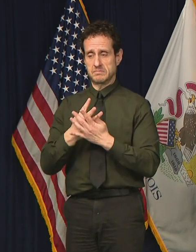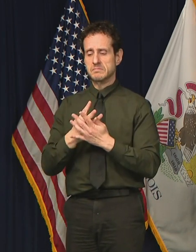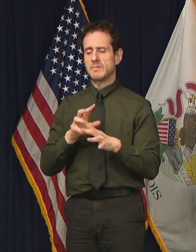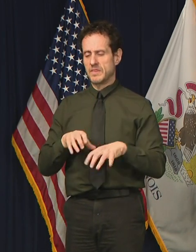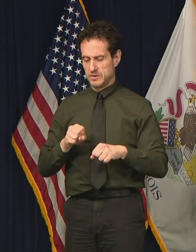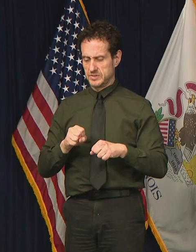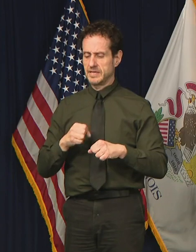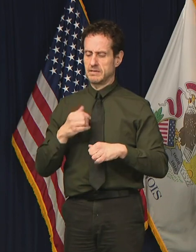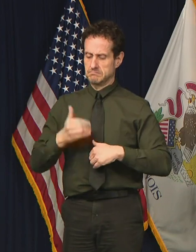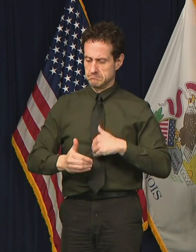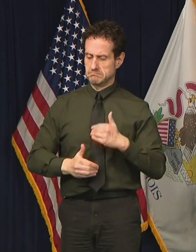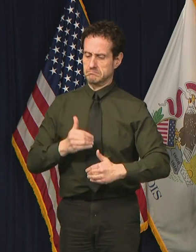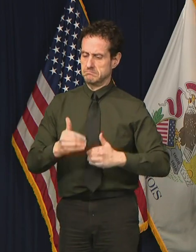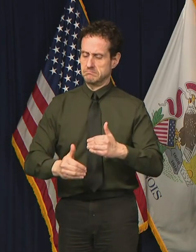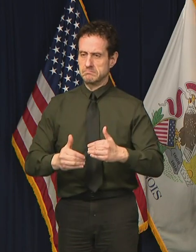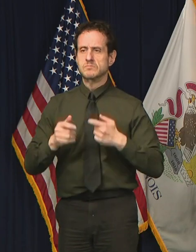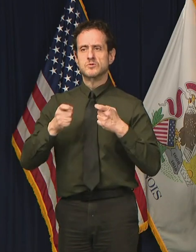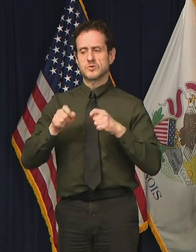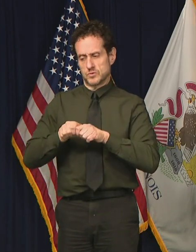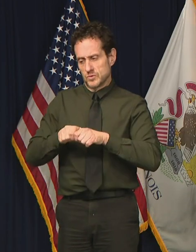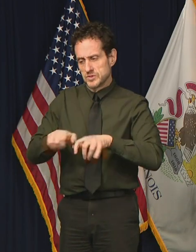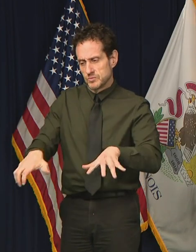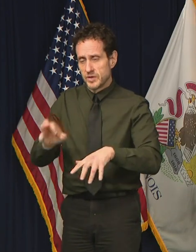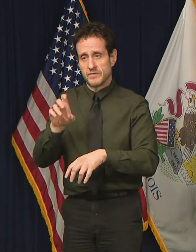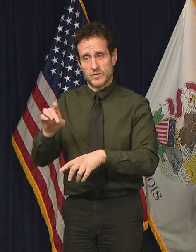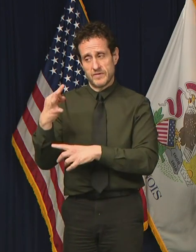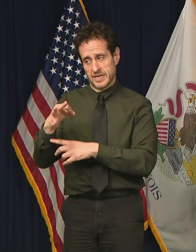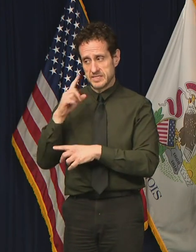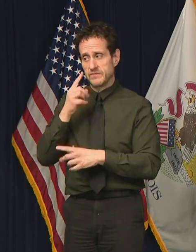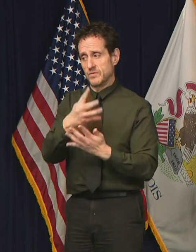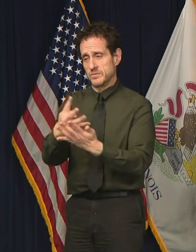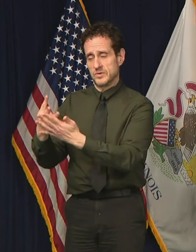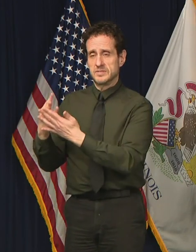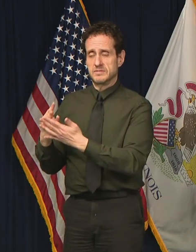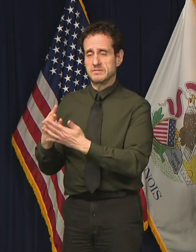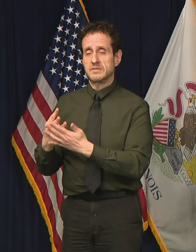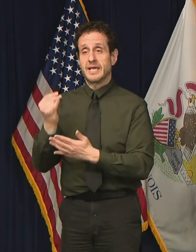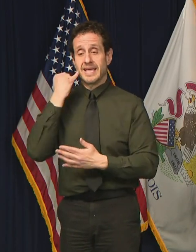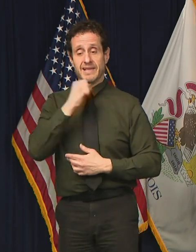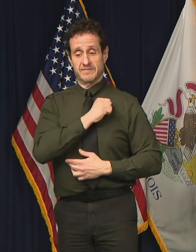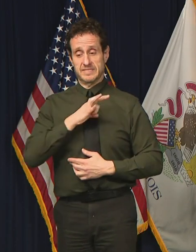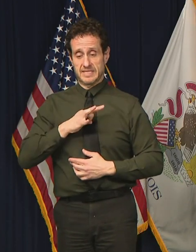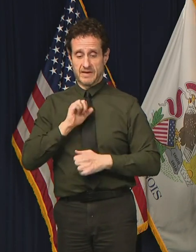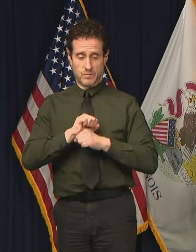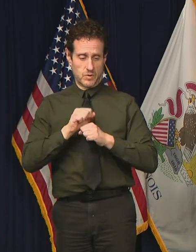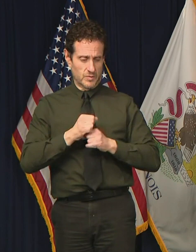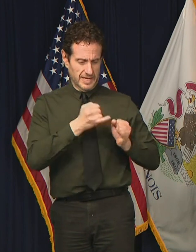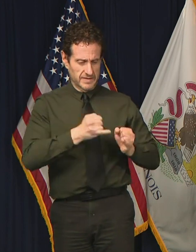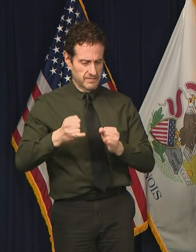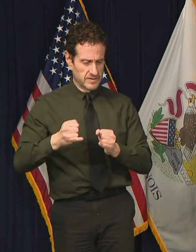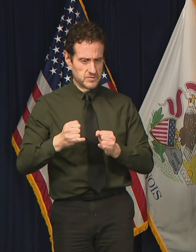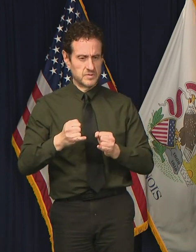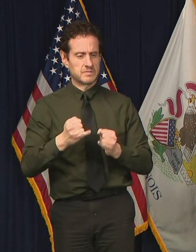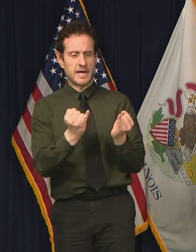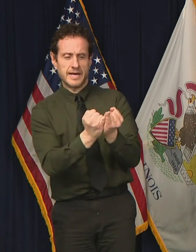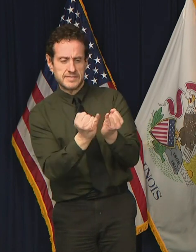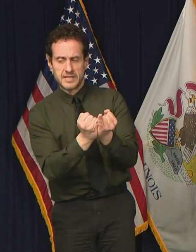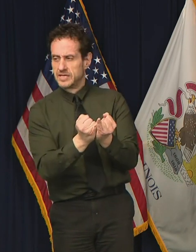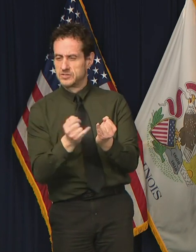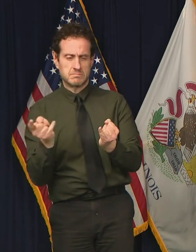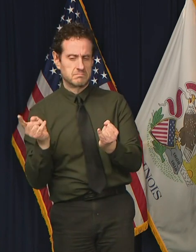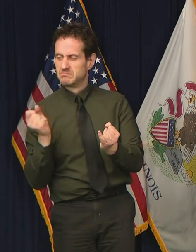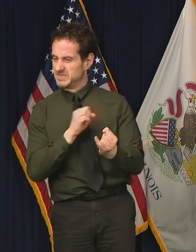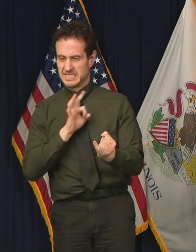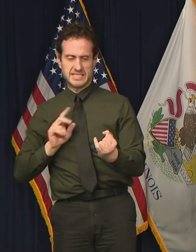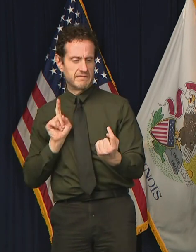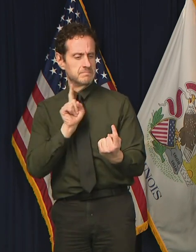steps to control the spread of COVID-19 in its correctional centers. Staff who work with the individuals in isolation and quarantine as well as